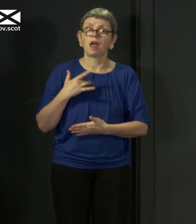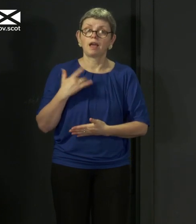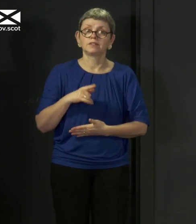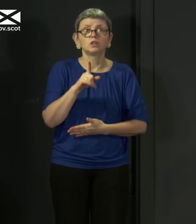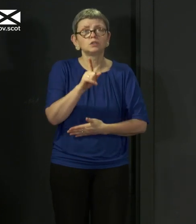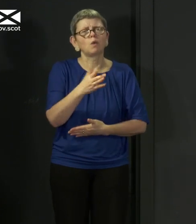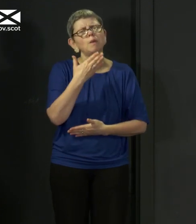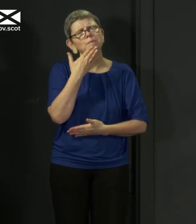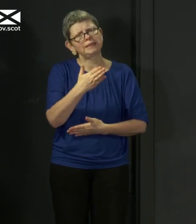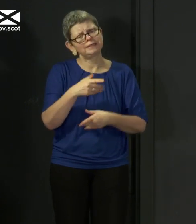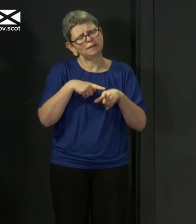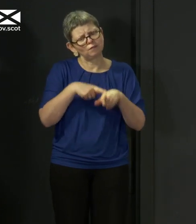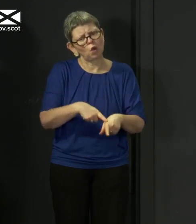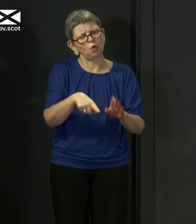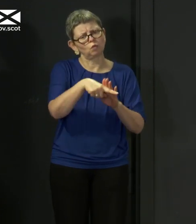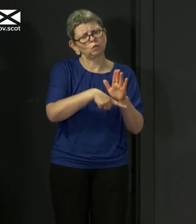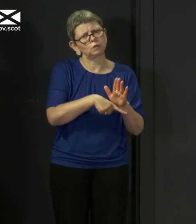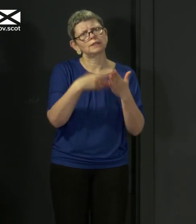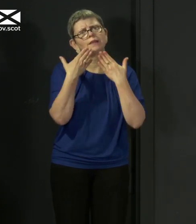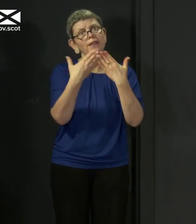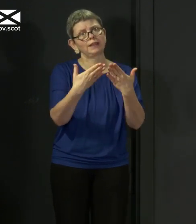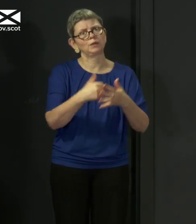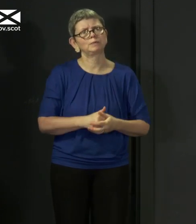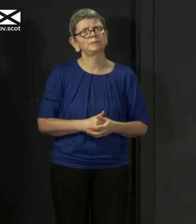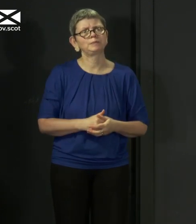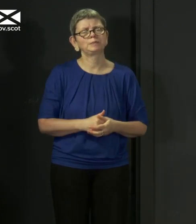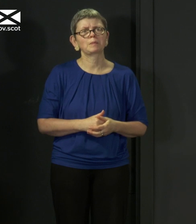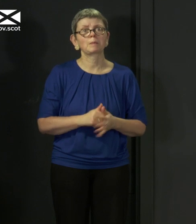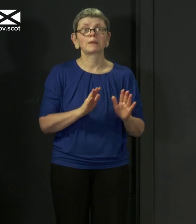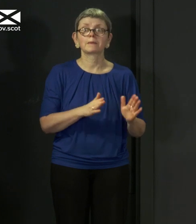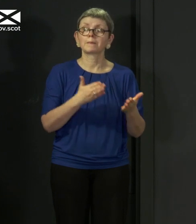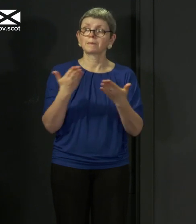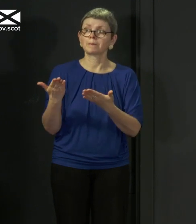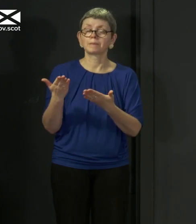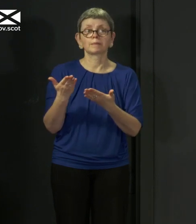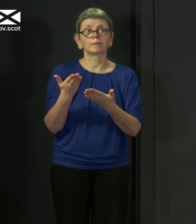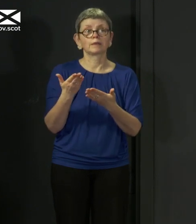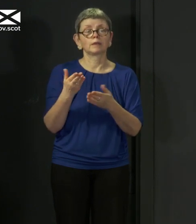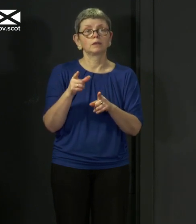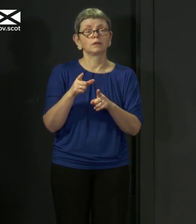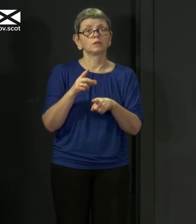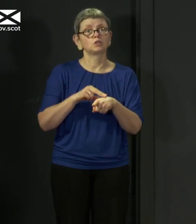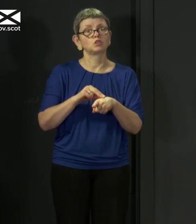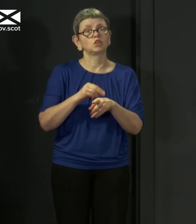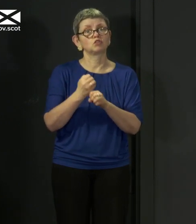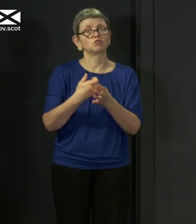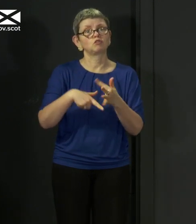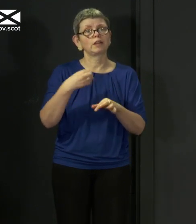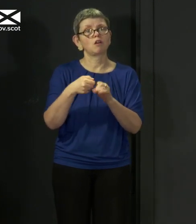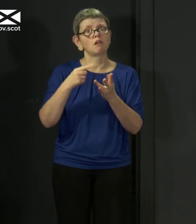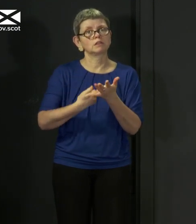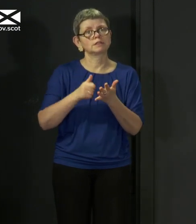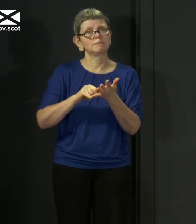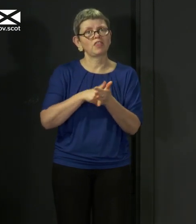please stick with them and thank you for doing so. I'll hand now briefly to Dr Gregor Smith to say a word or two and then to the Health